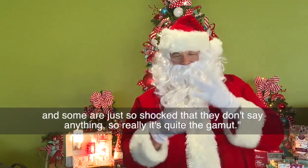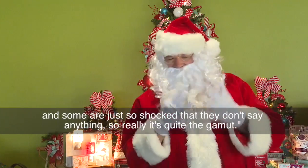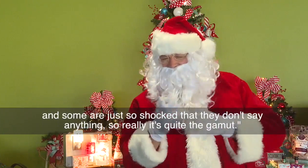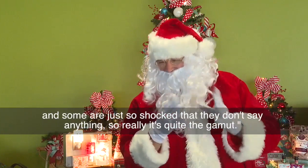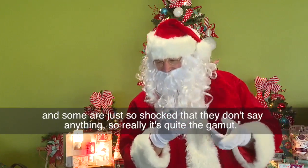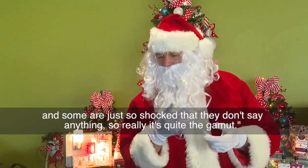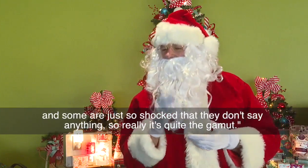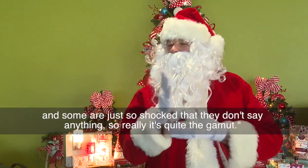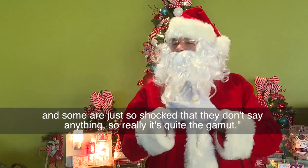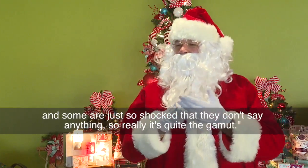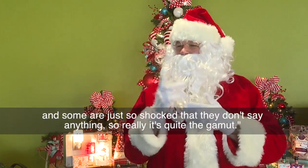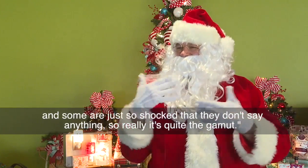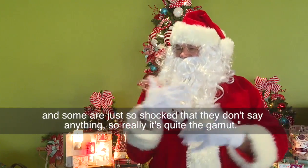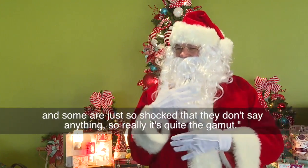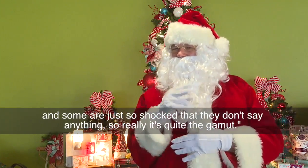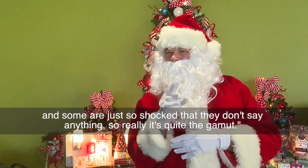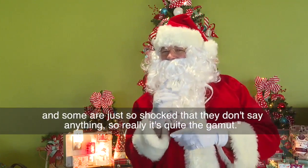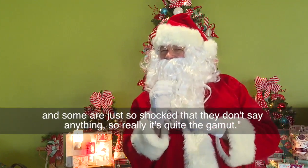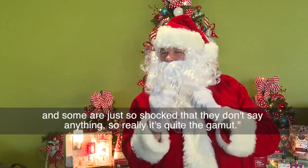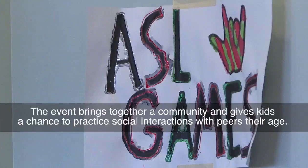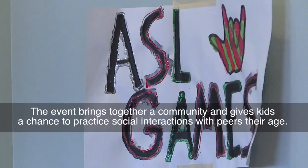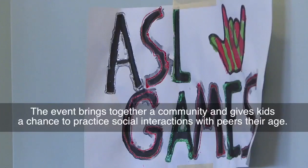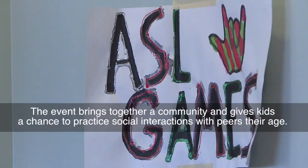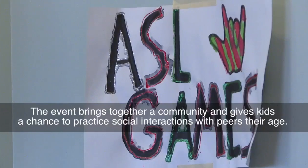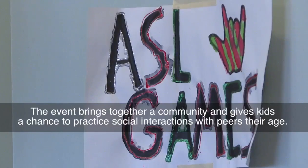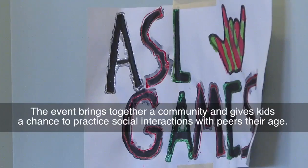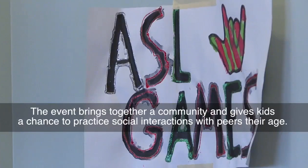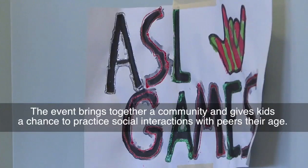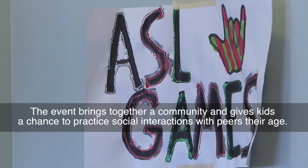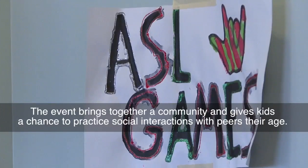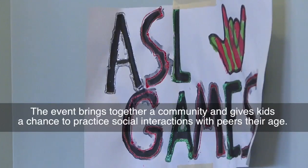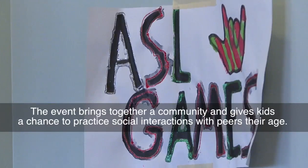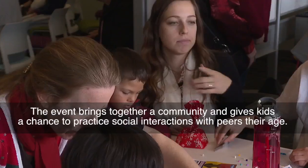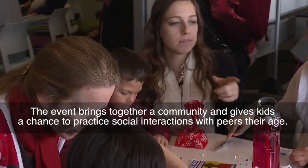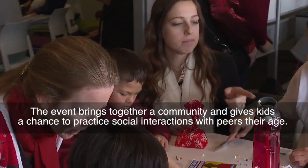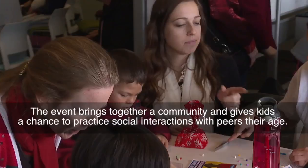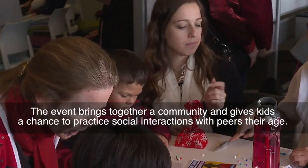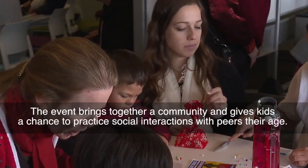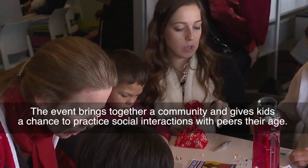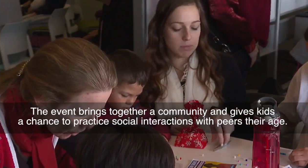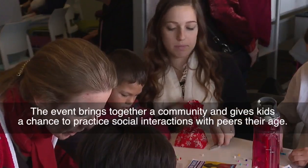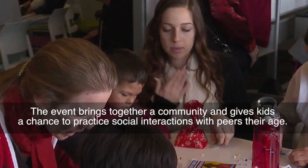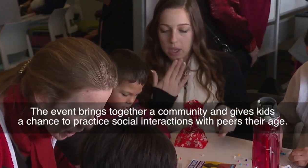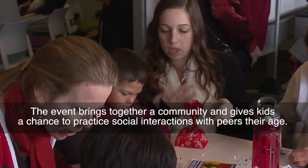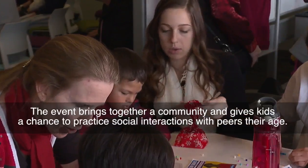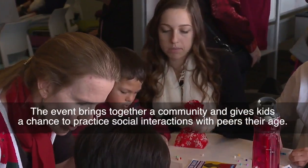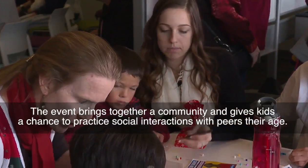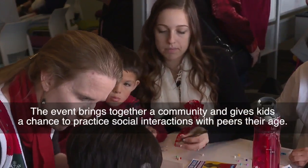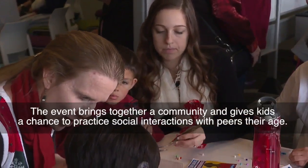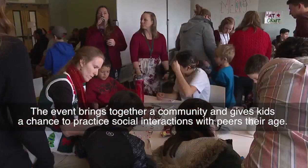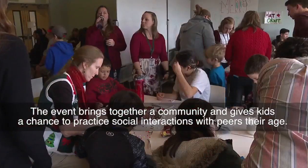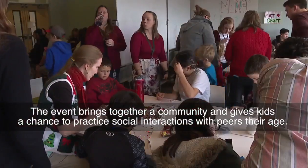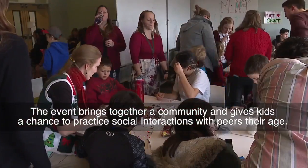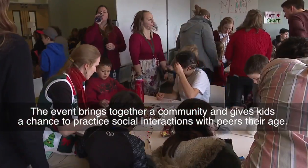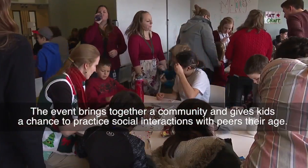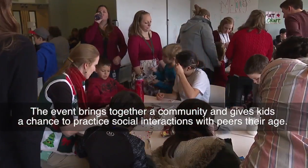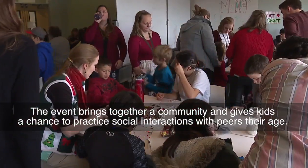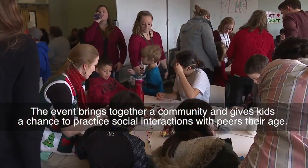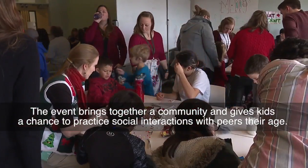anything. So really it's quite the gamut. The event brings together a community and gives kids a chance to practice social interactions